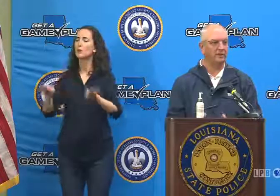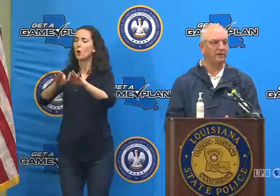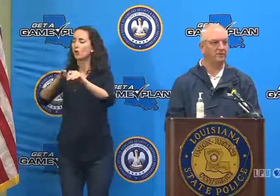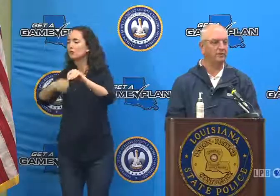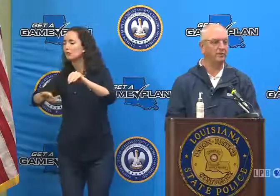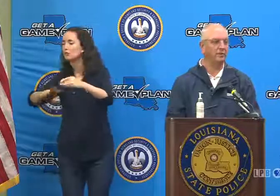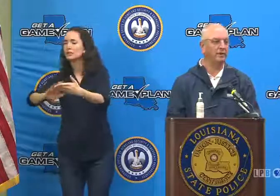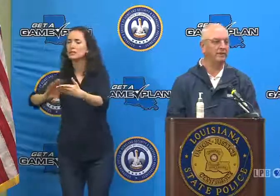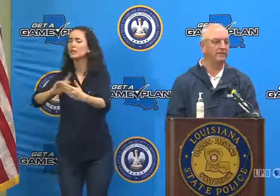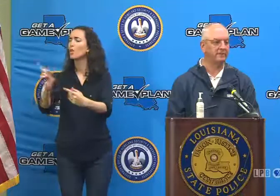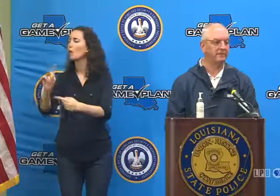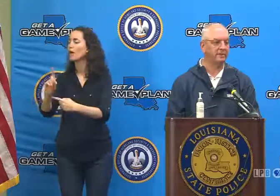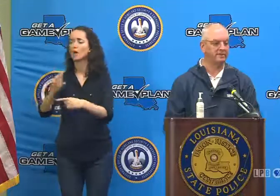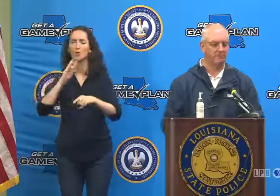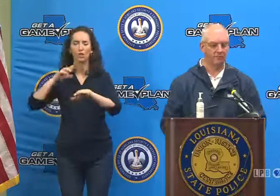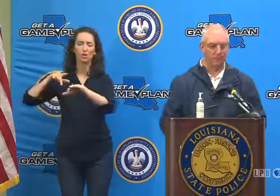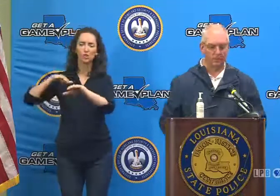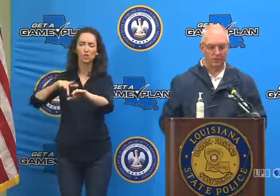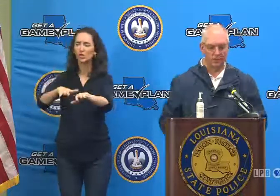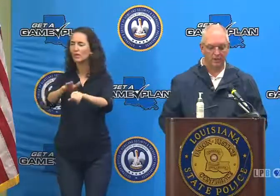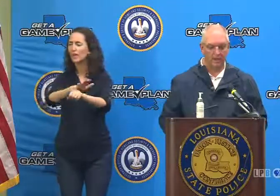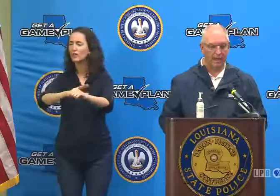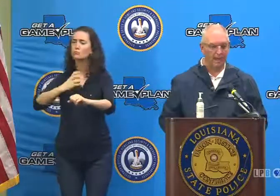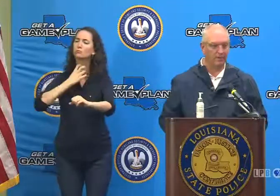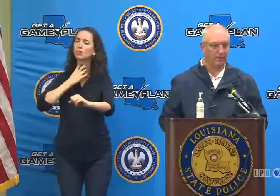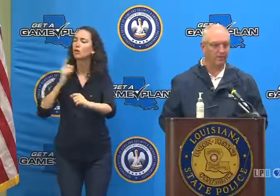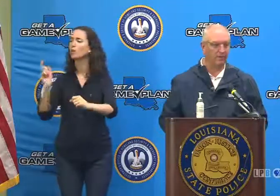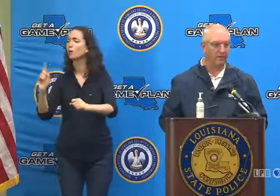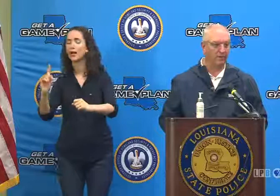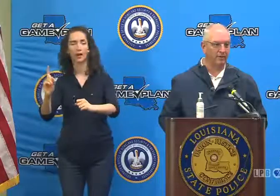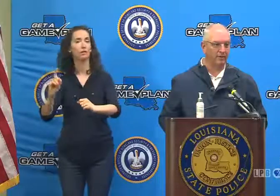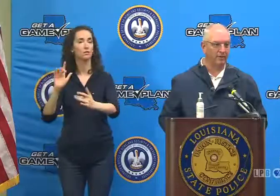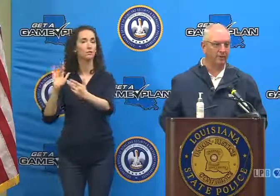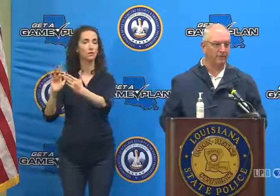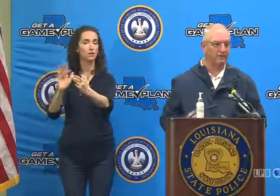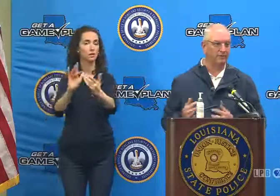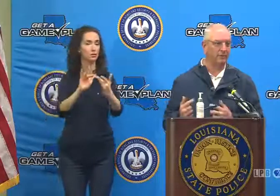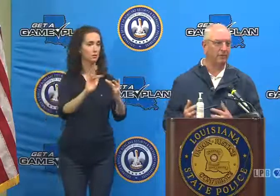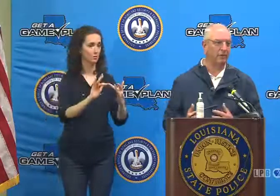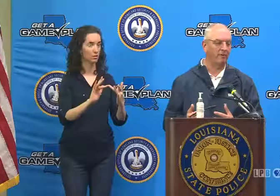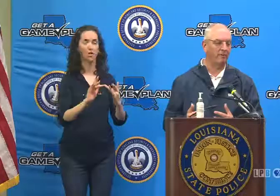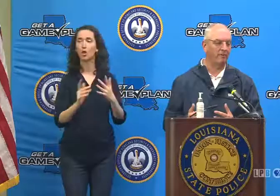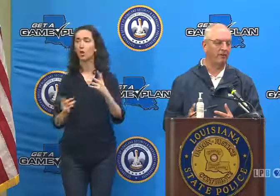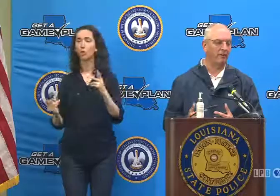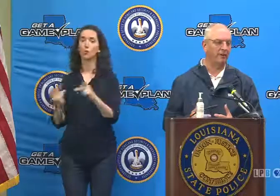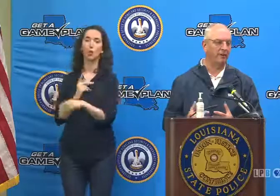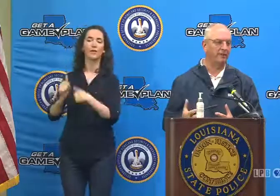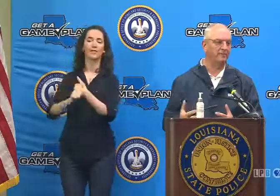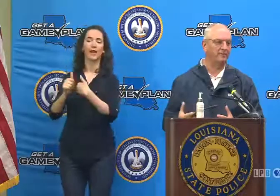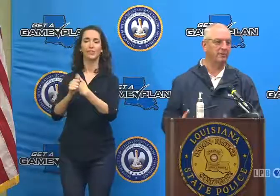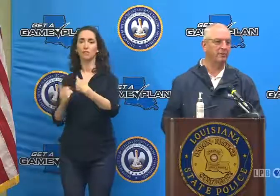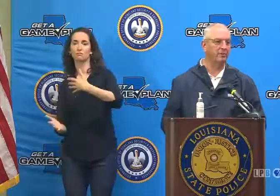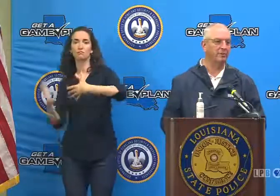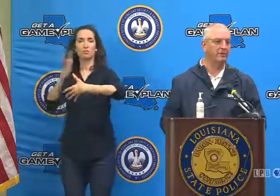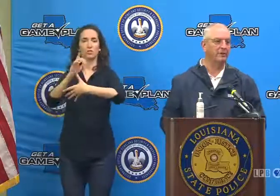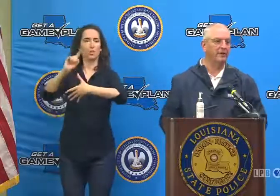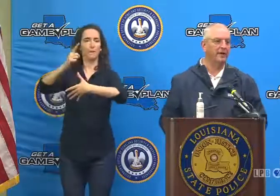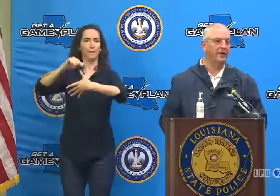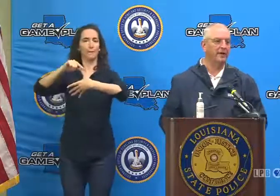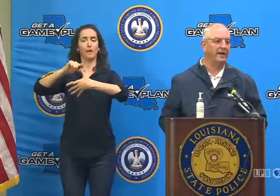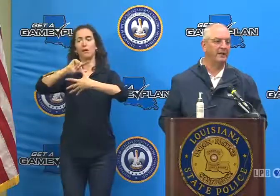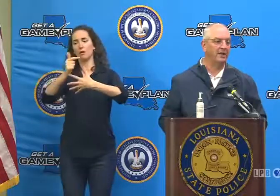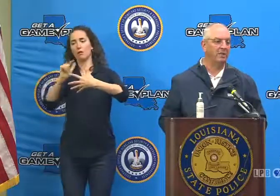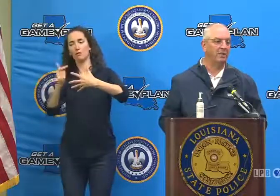which canals, which waterways and so forth have the debris in the highest order of priority that needs to be removed.